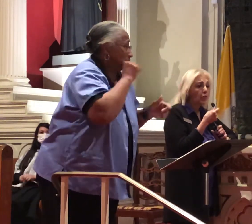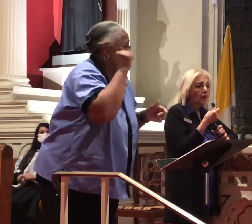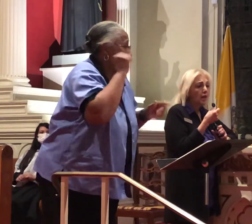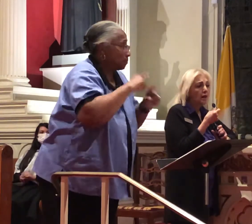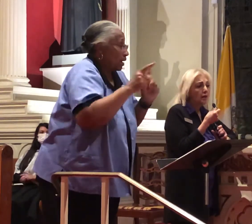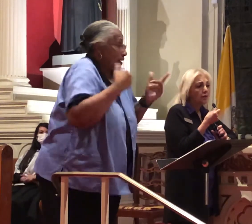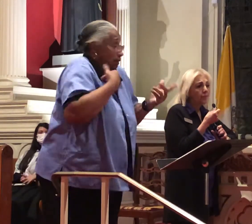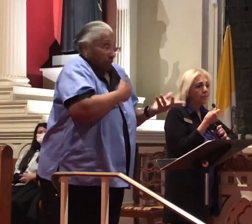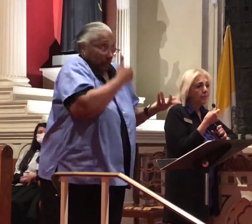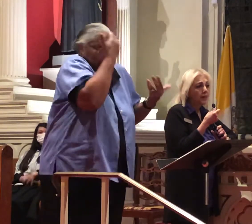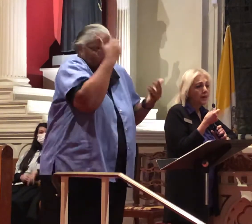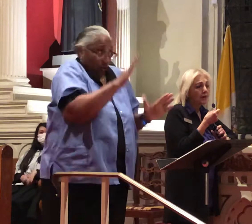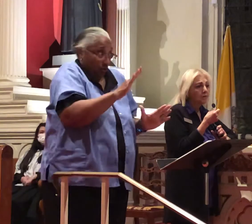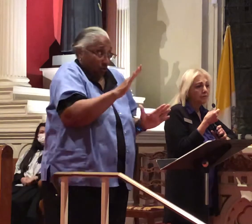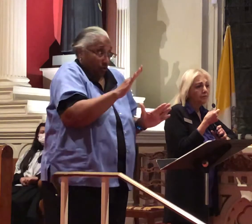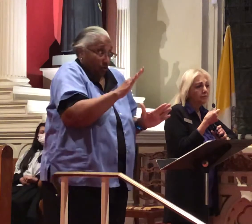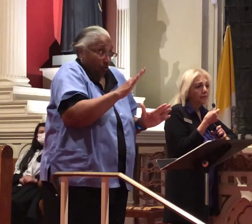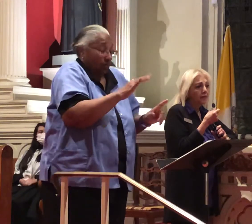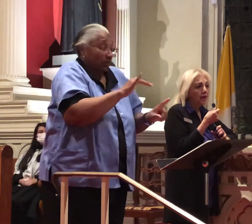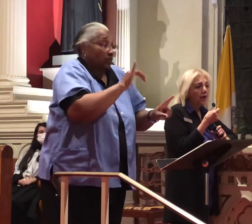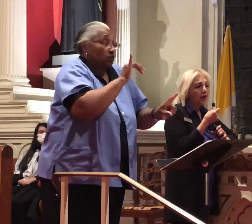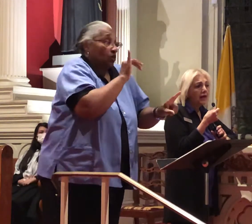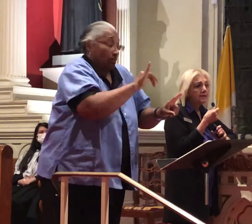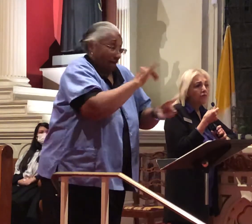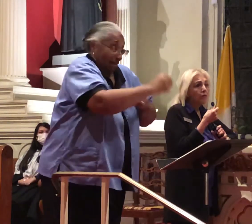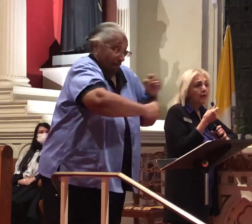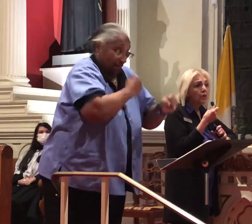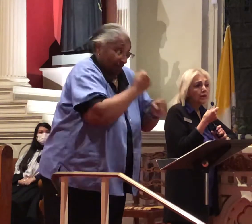so that was my Lent 1998